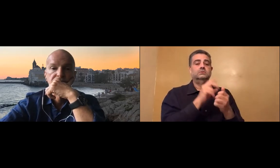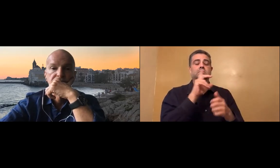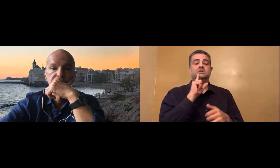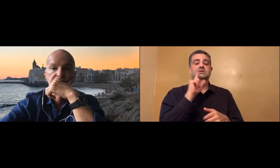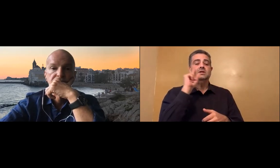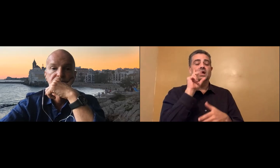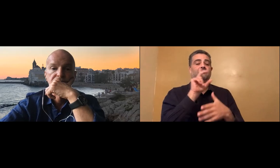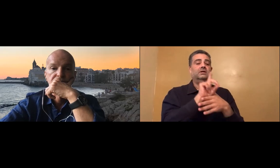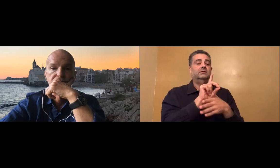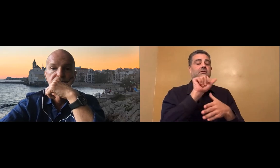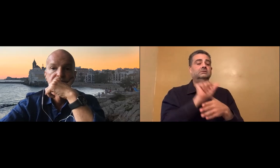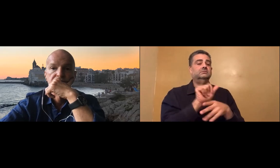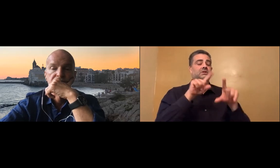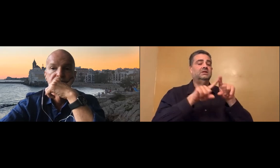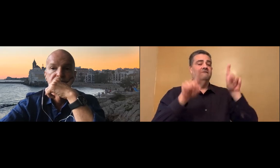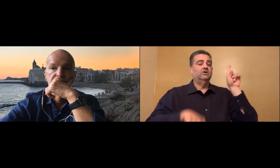blind individuals.